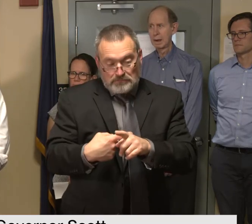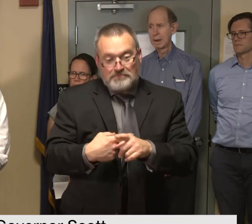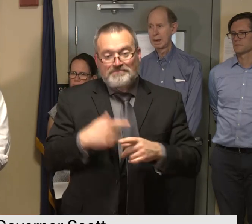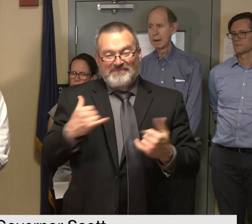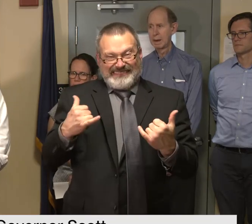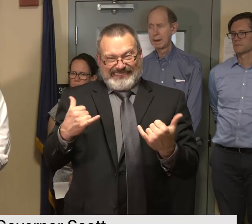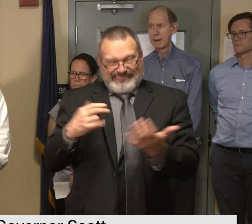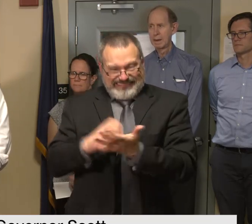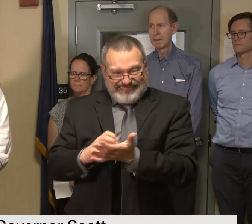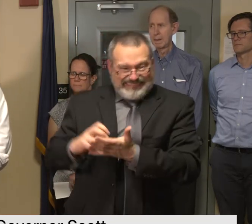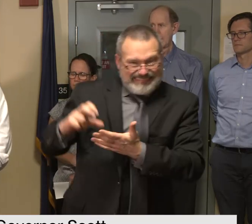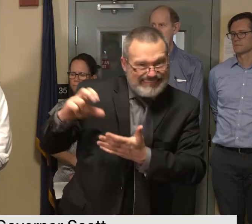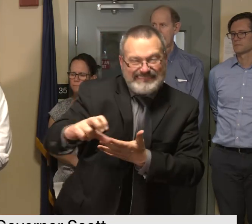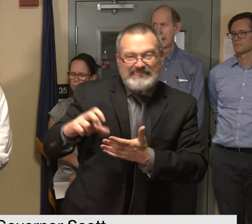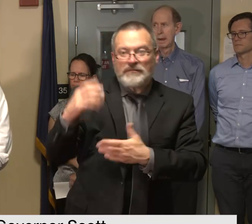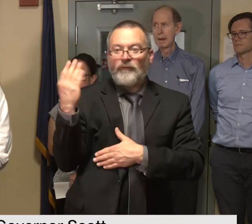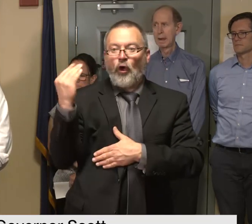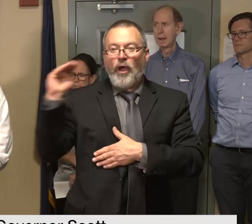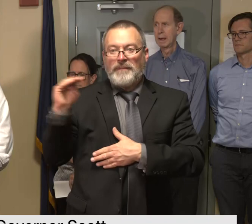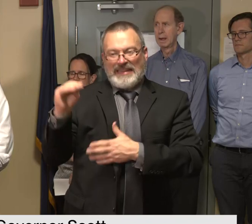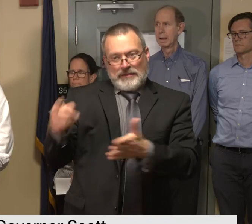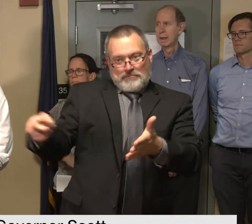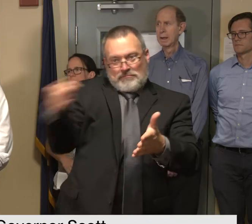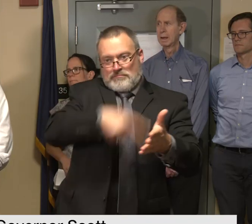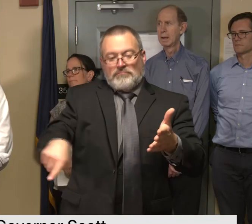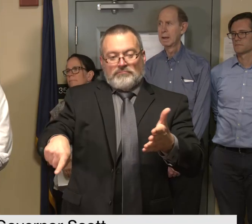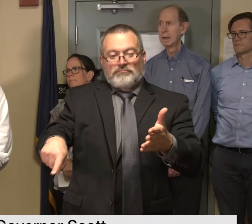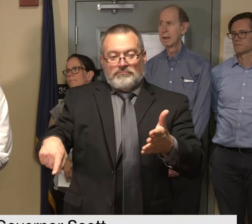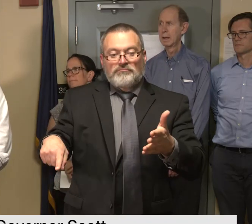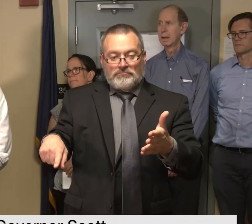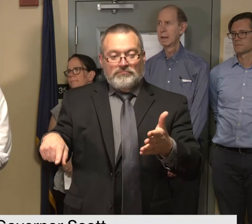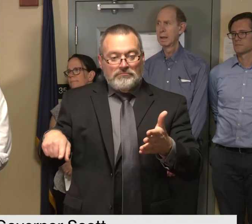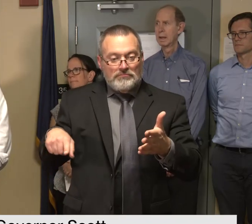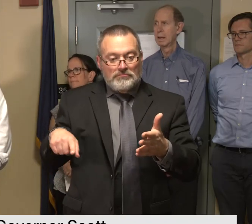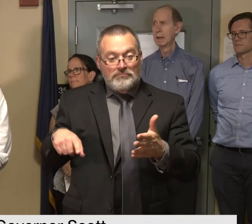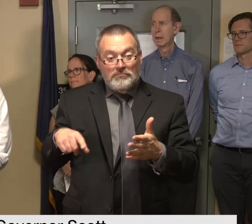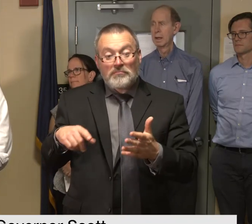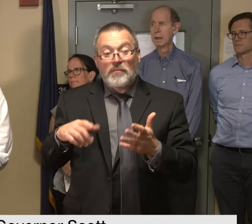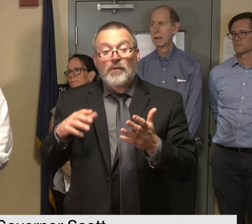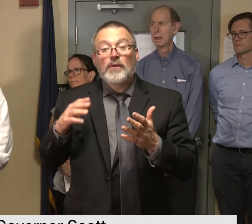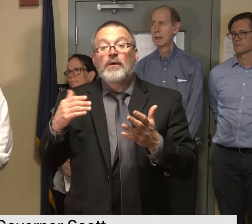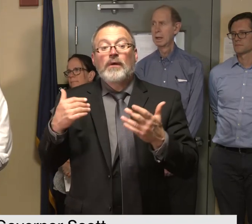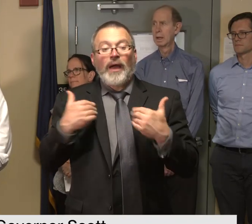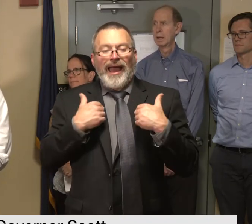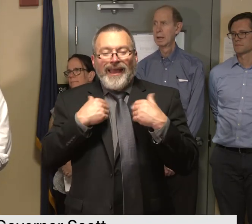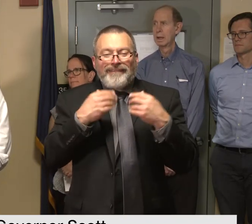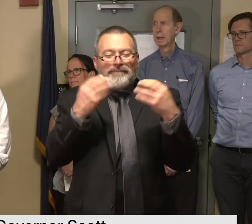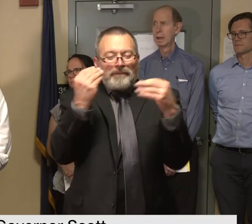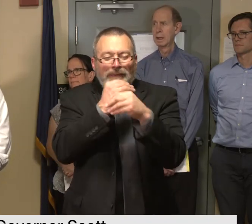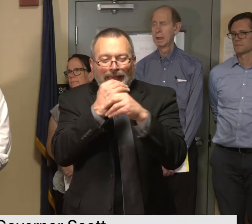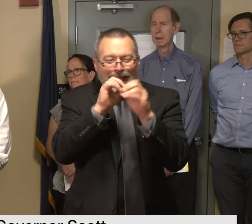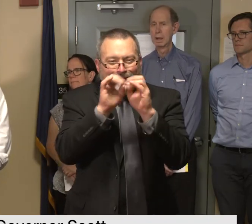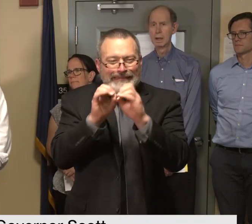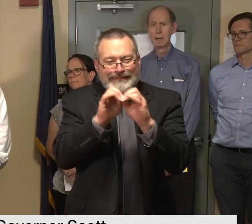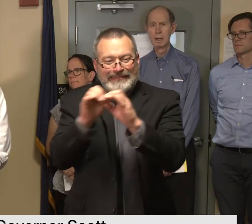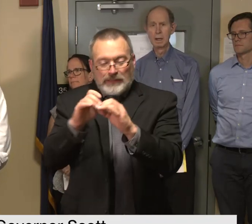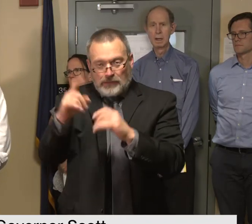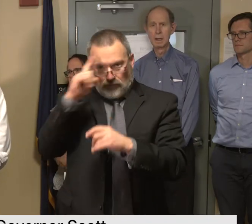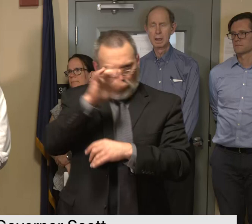first part of next week this is formula money for every town in vermont which is part of our budget